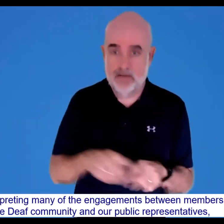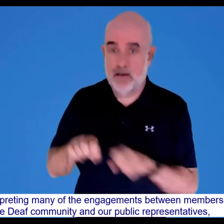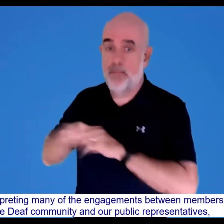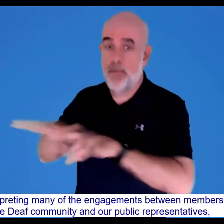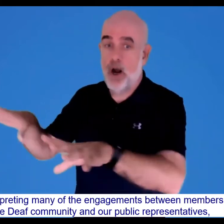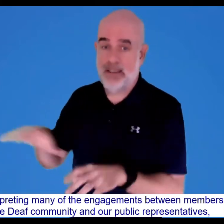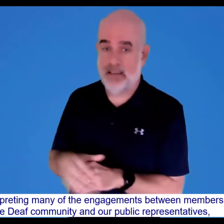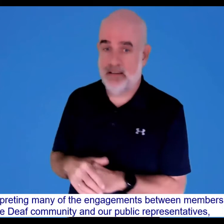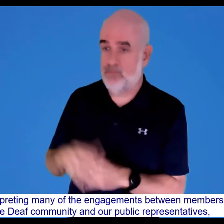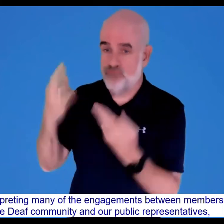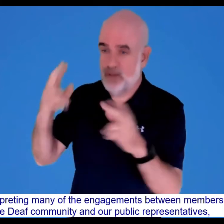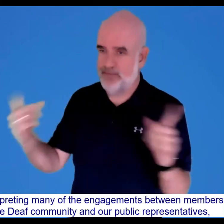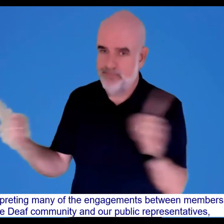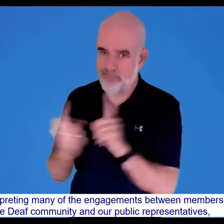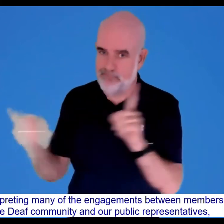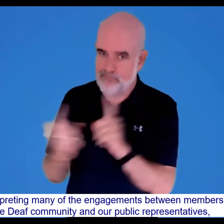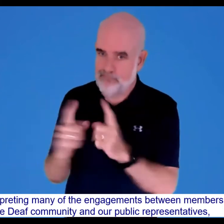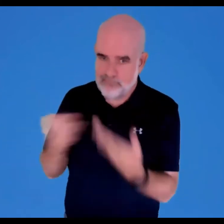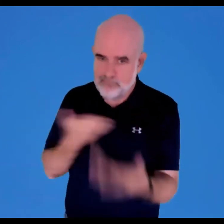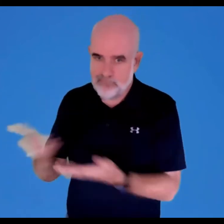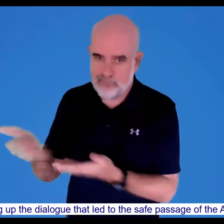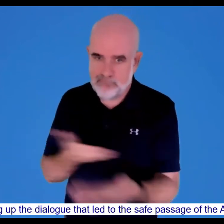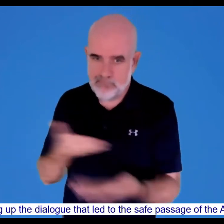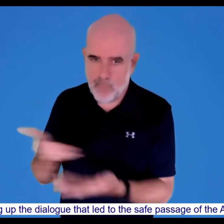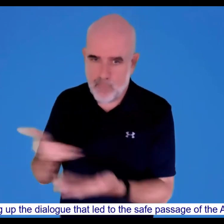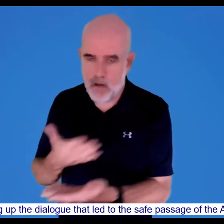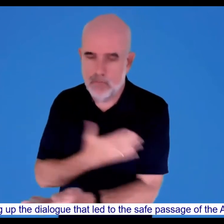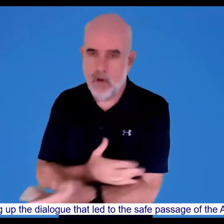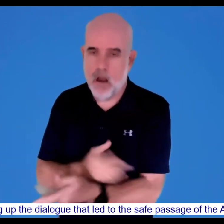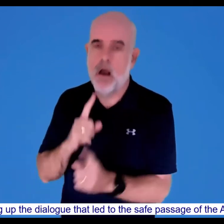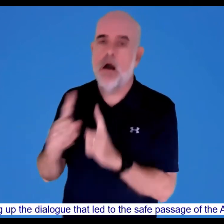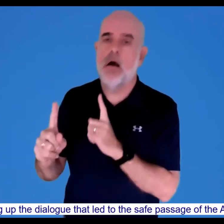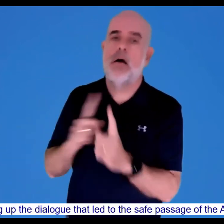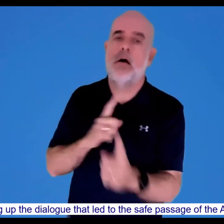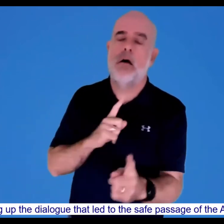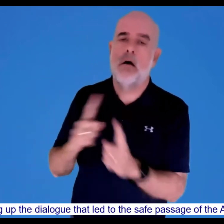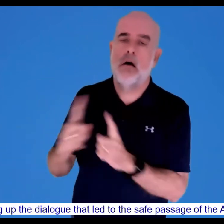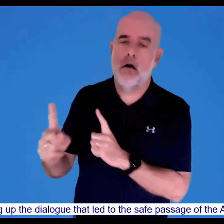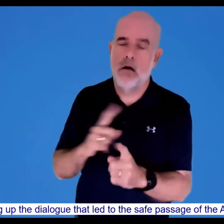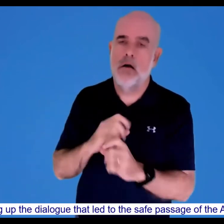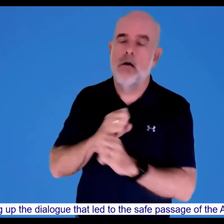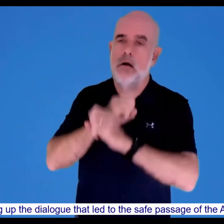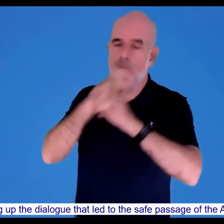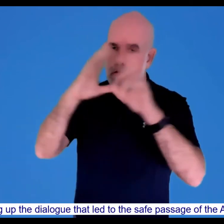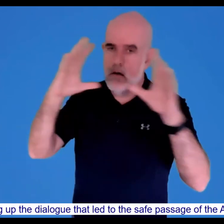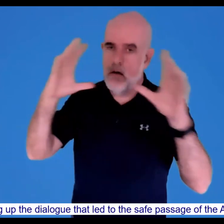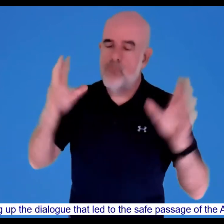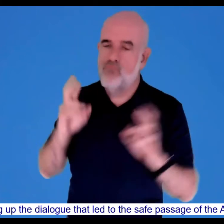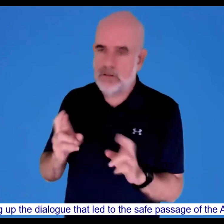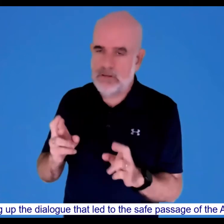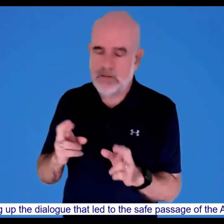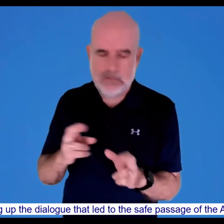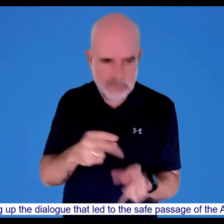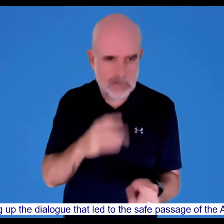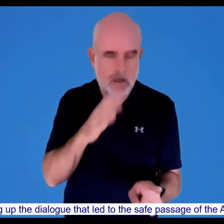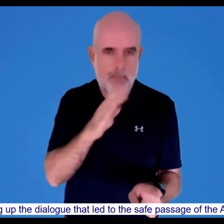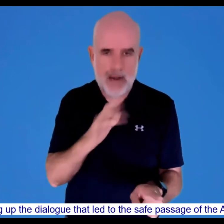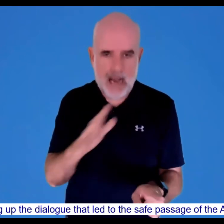and the Deaf public representatives, opening up the dialogue that led to the